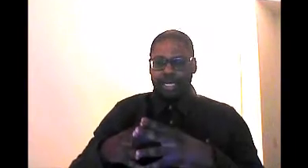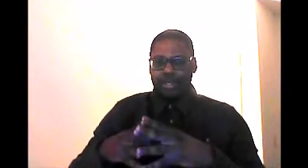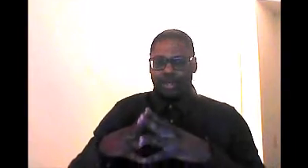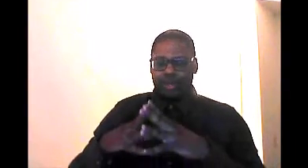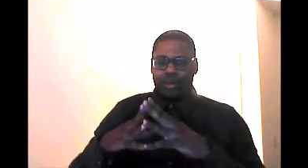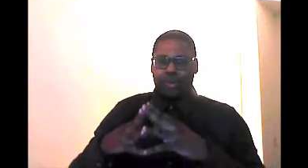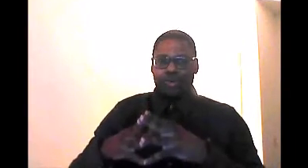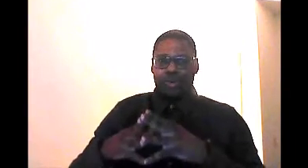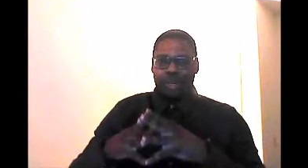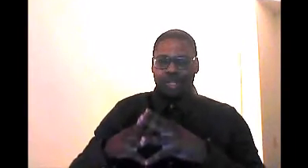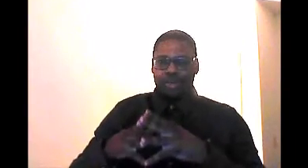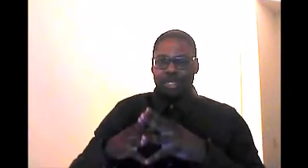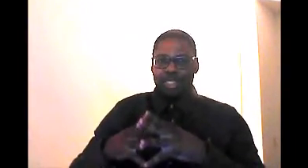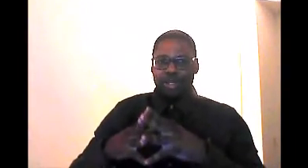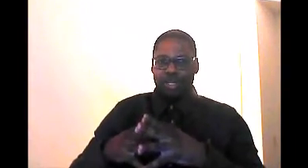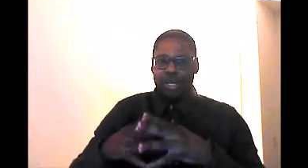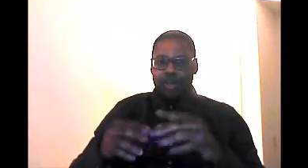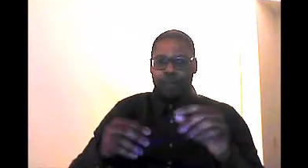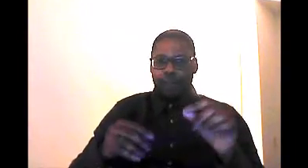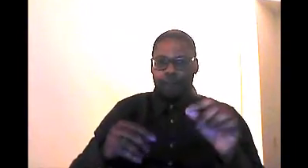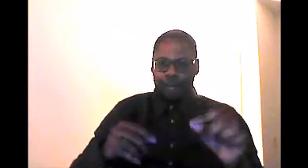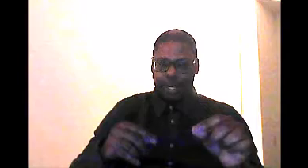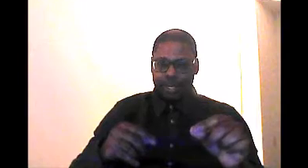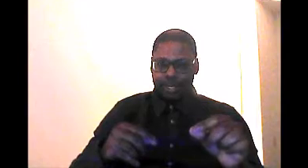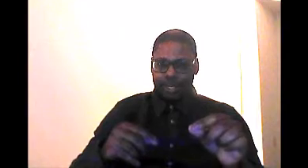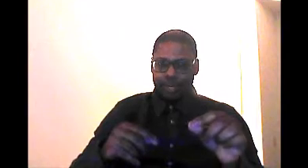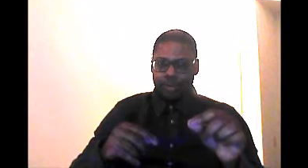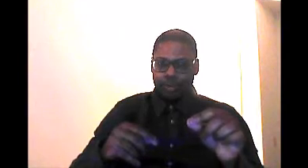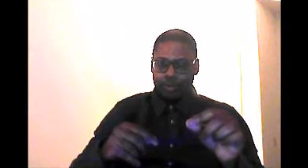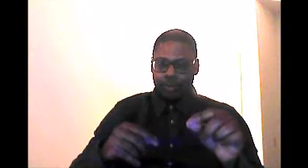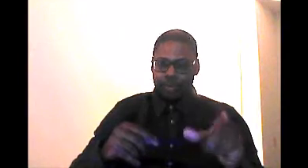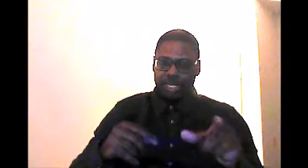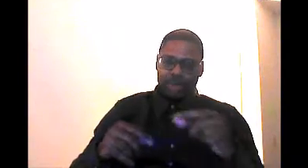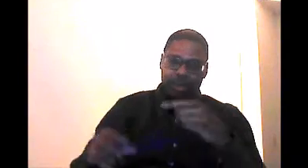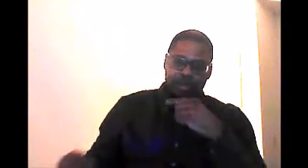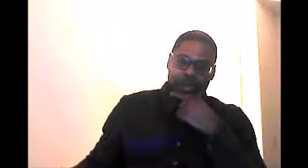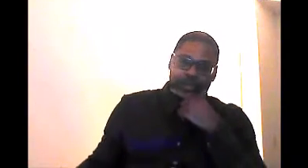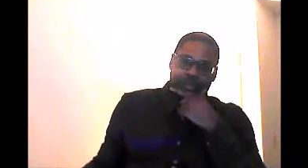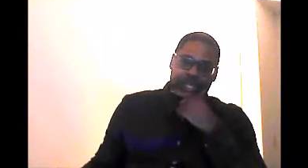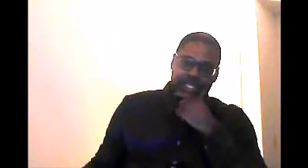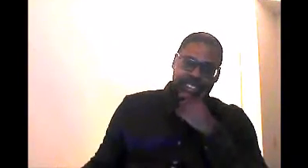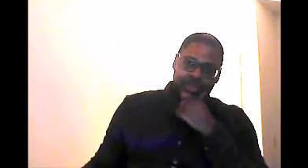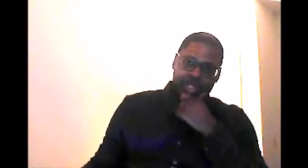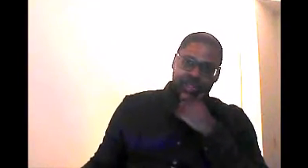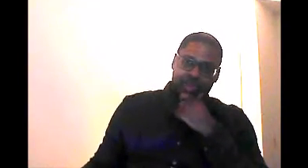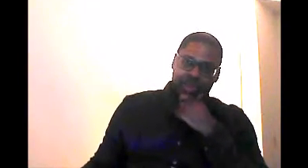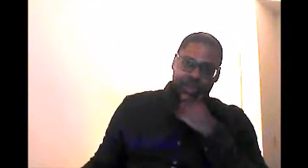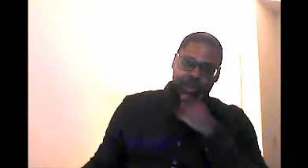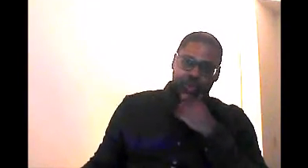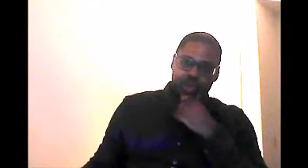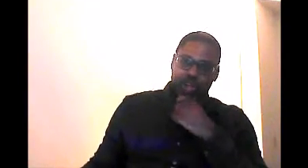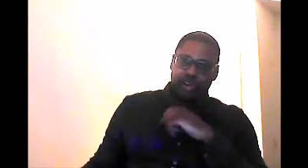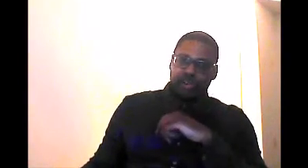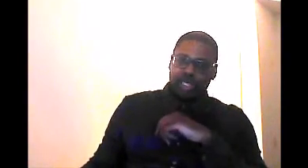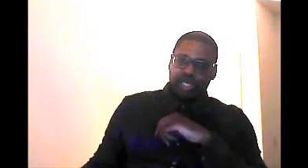that. So, I'm all for getting to a place early. But one thing to be mindful of is sometimes other people do get nervous.